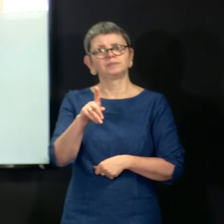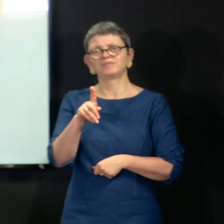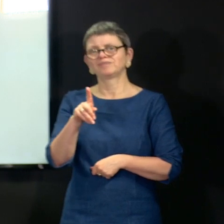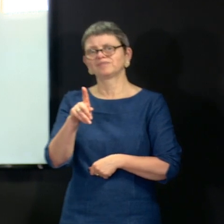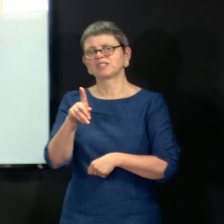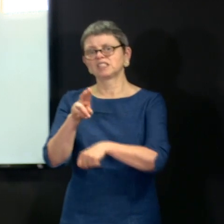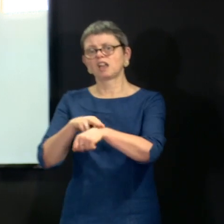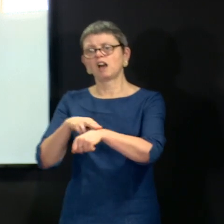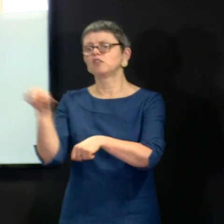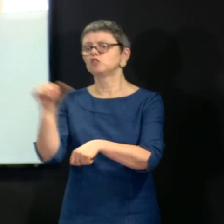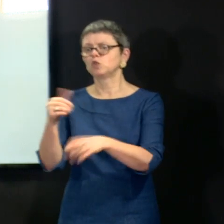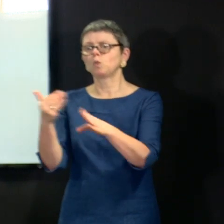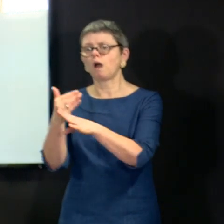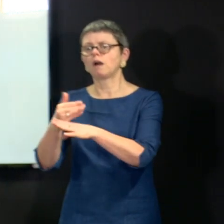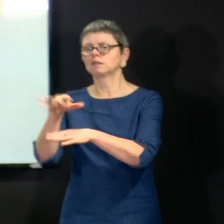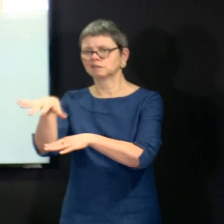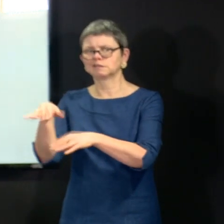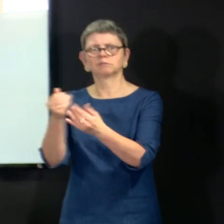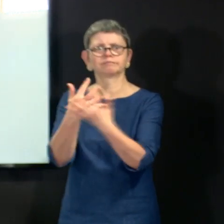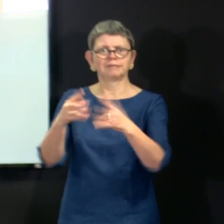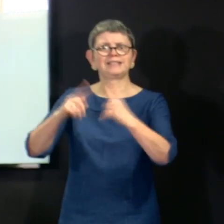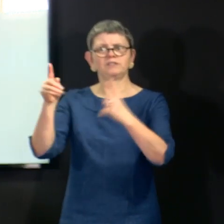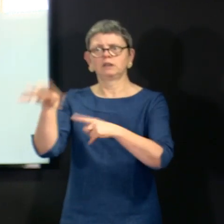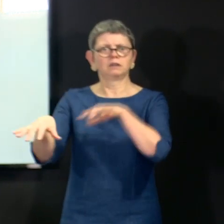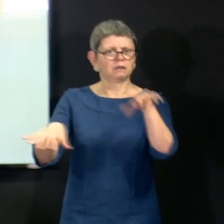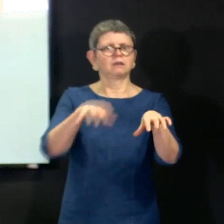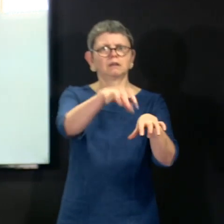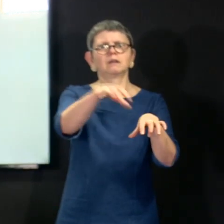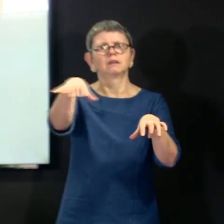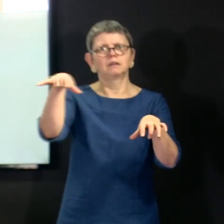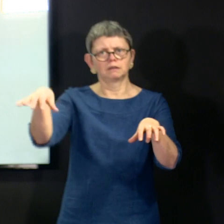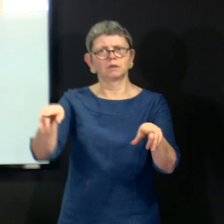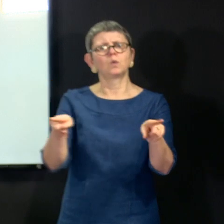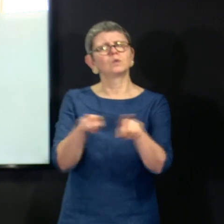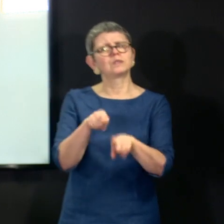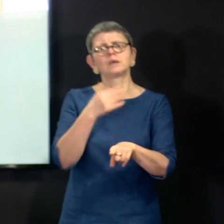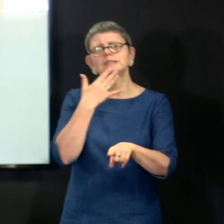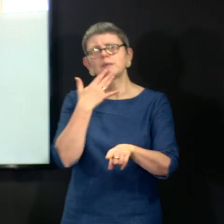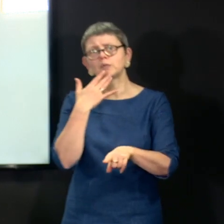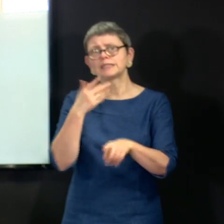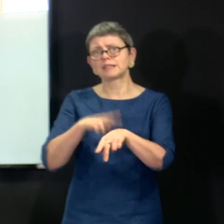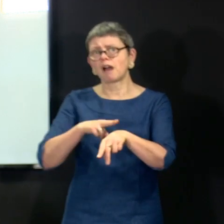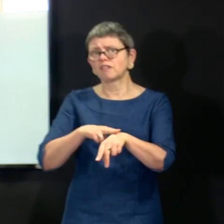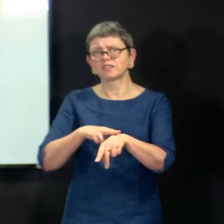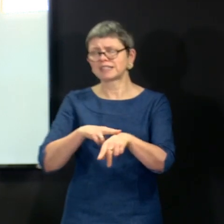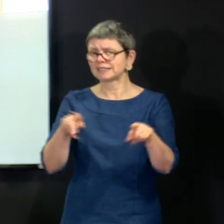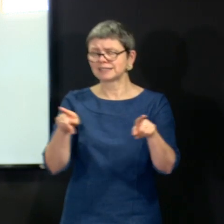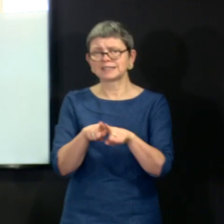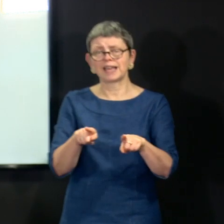be transferring across like that. But also in terms of the use of bank and agency staff, if you